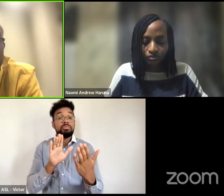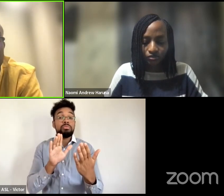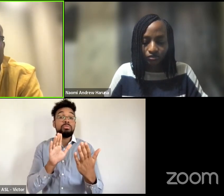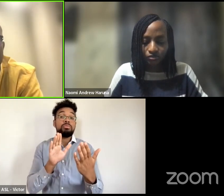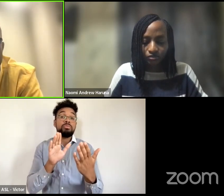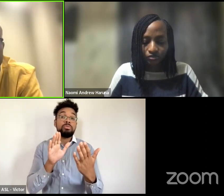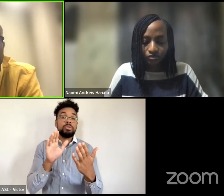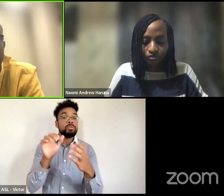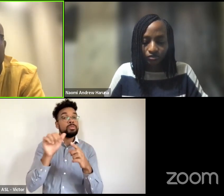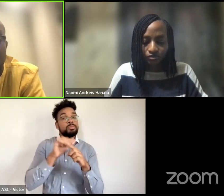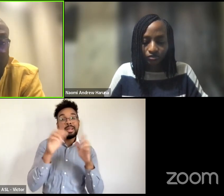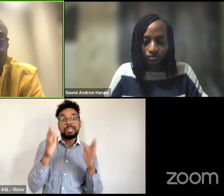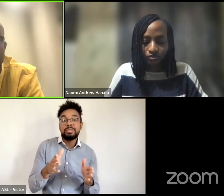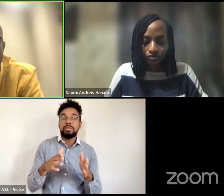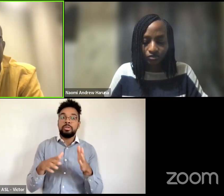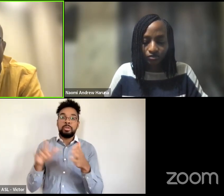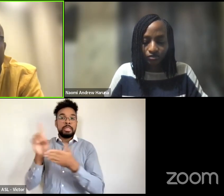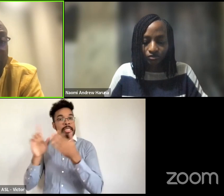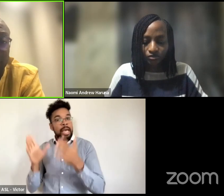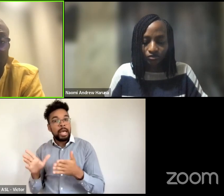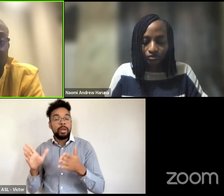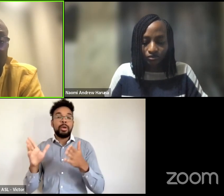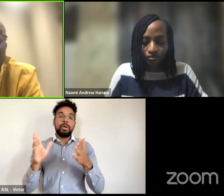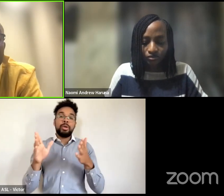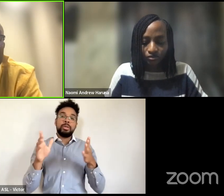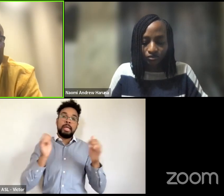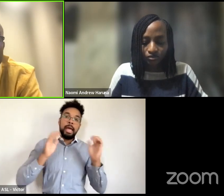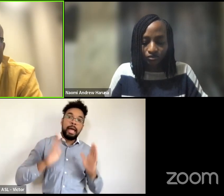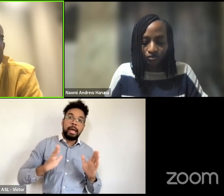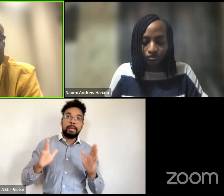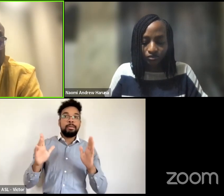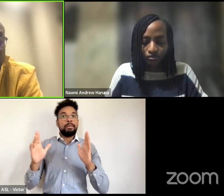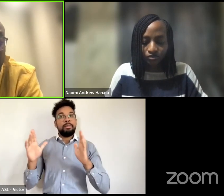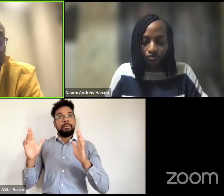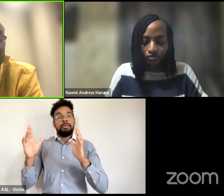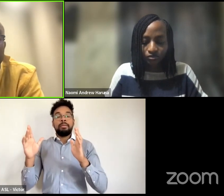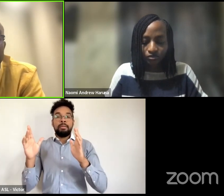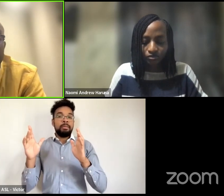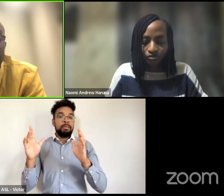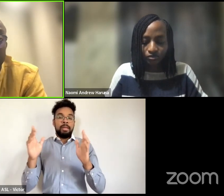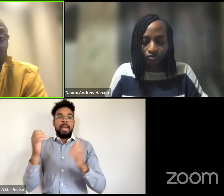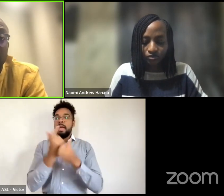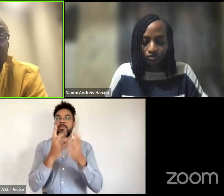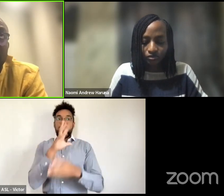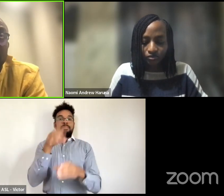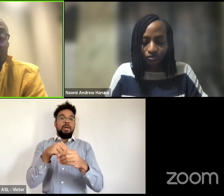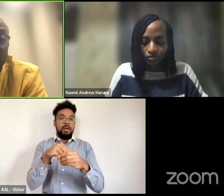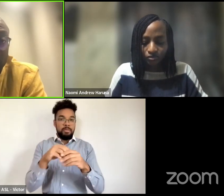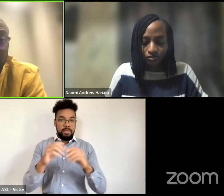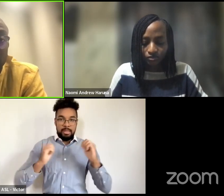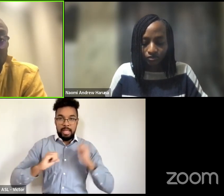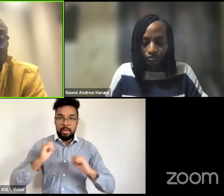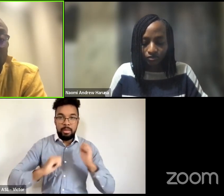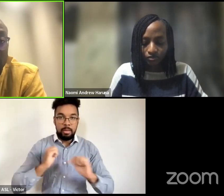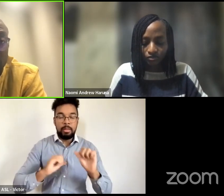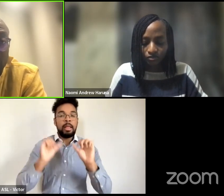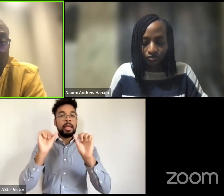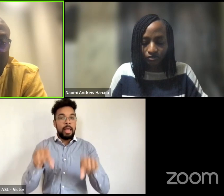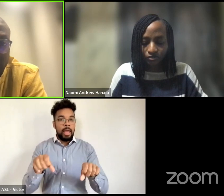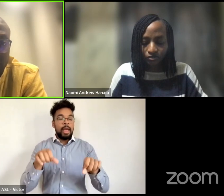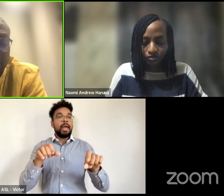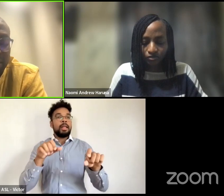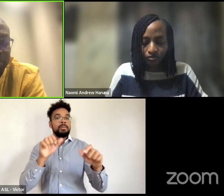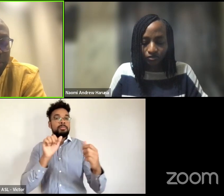designers actors directors playwrights and every person in the ecosystem can really respond to